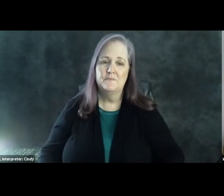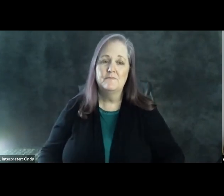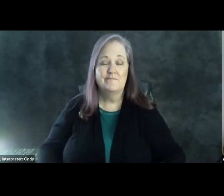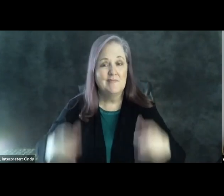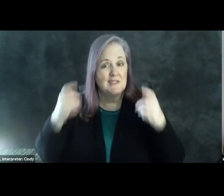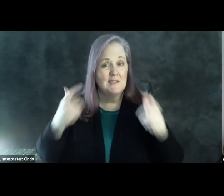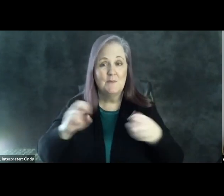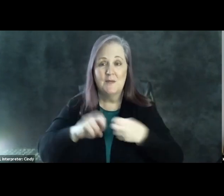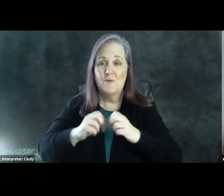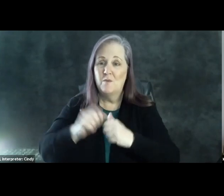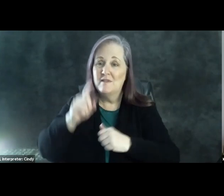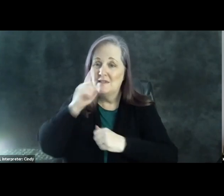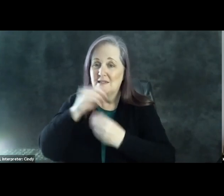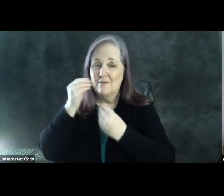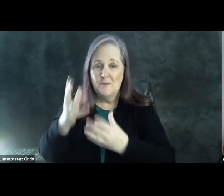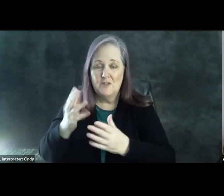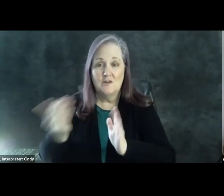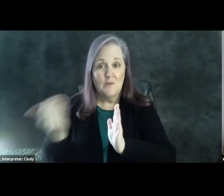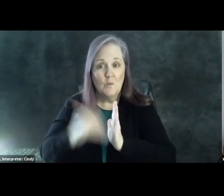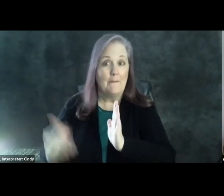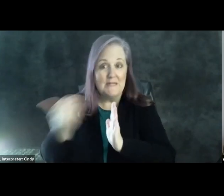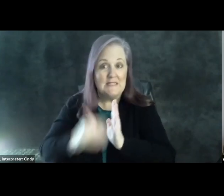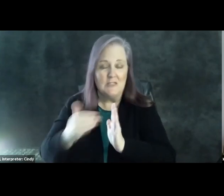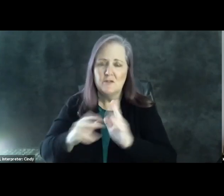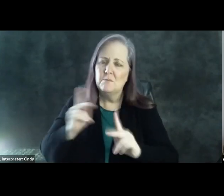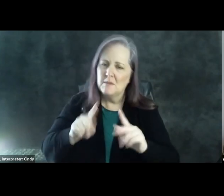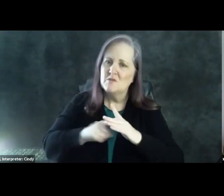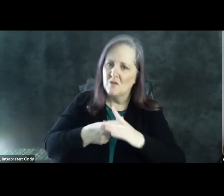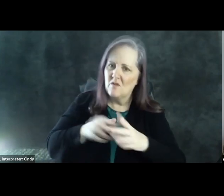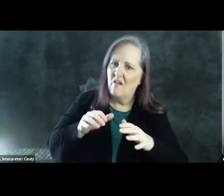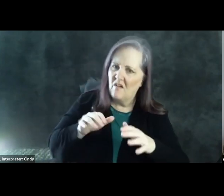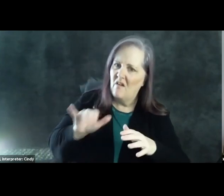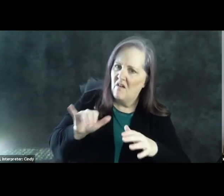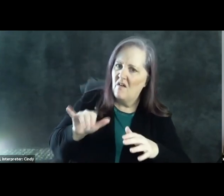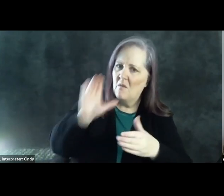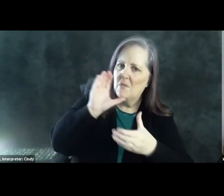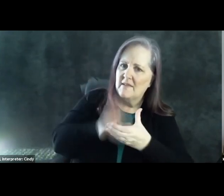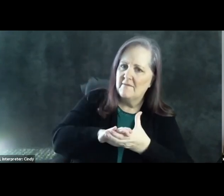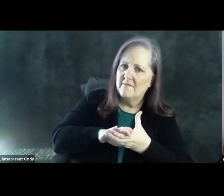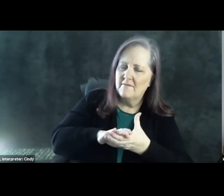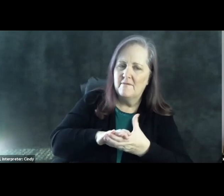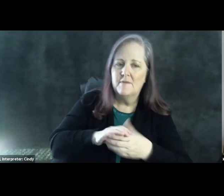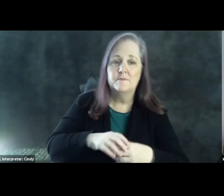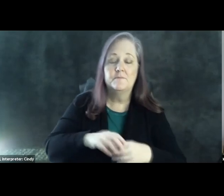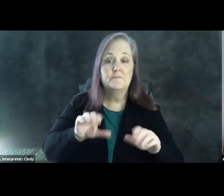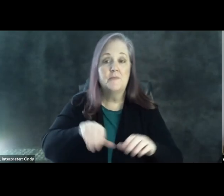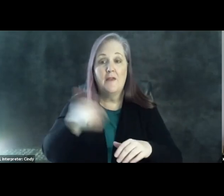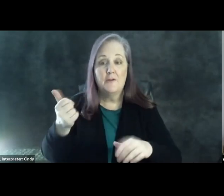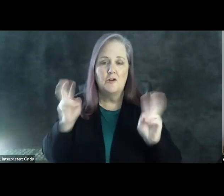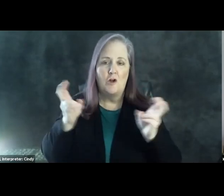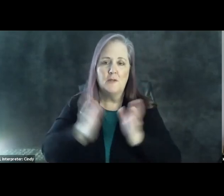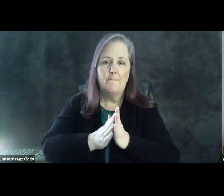problem with disinformation, that the repetition actually makes people believe that it's true. And then there's this thing called motivated reasoning,